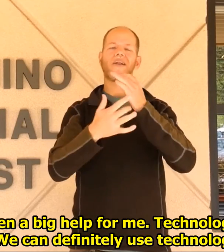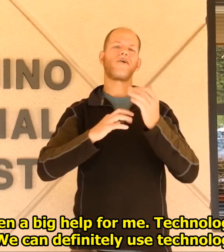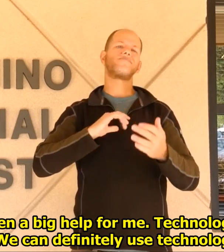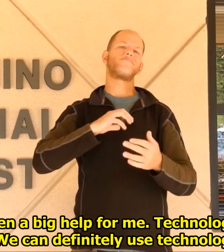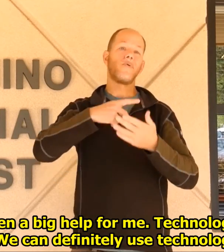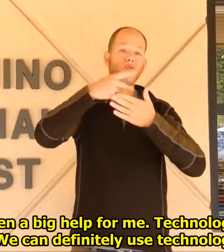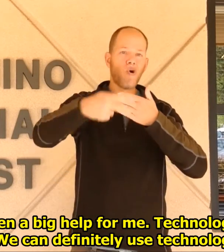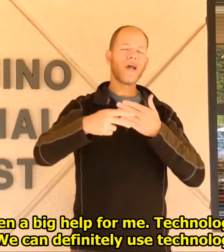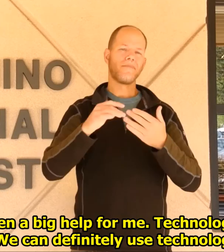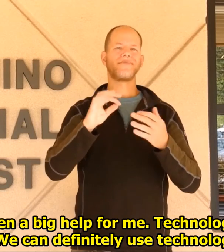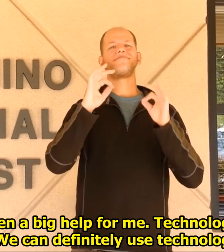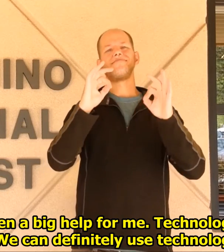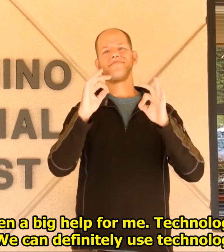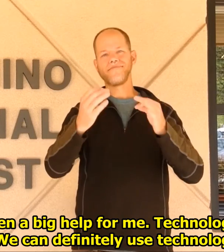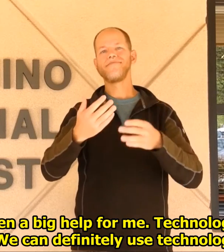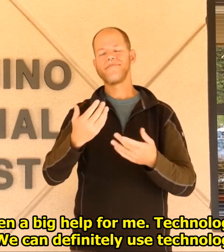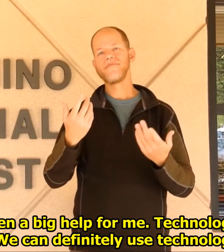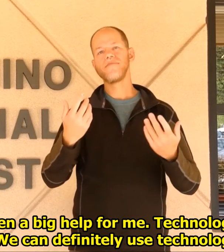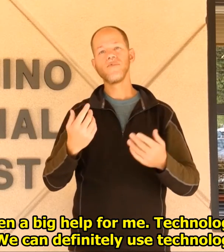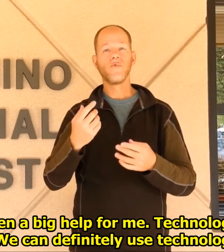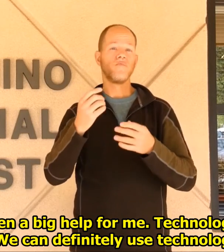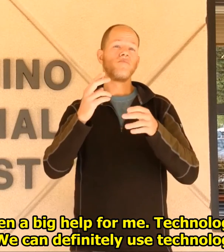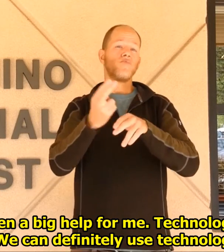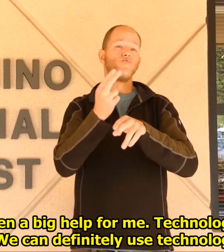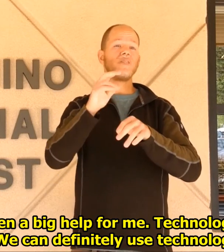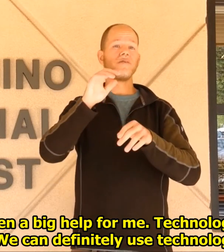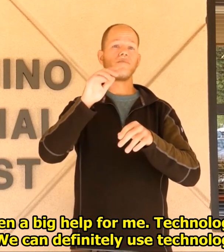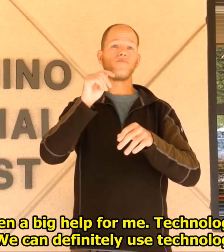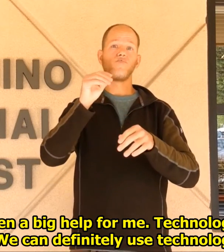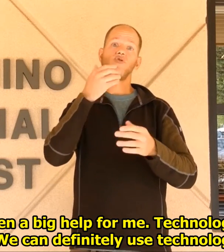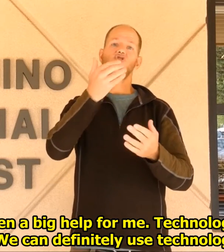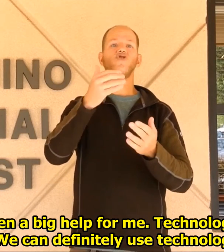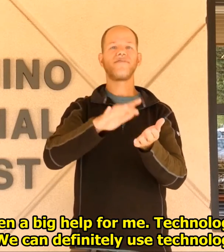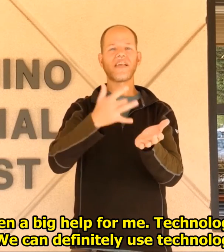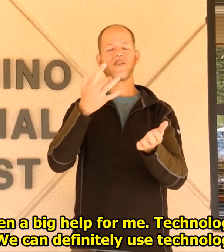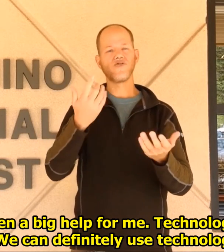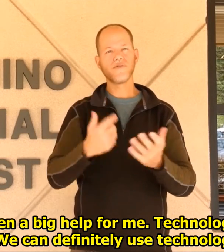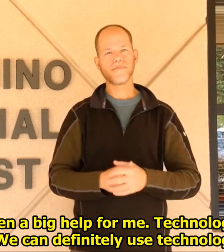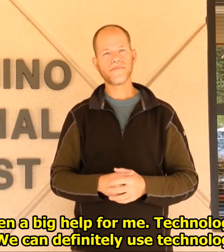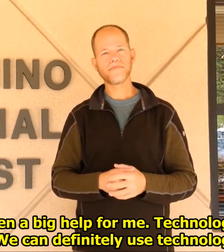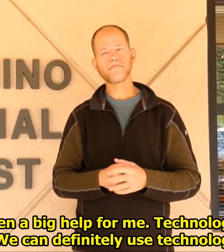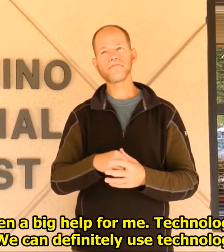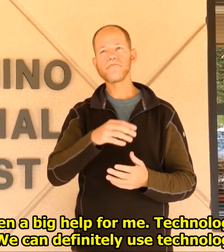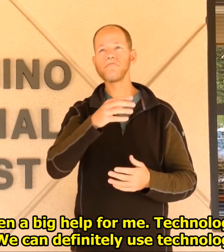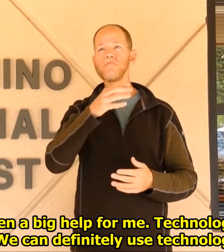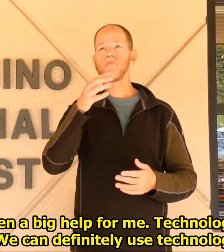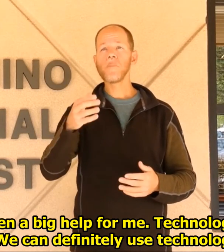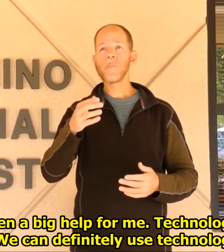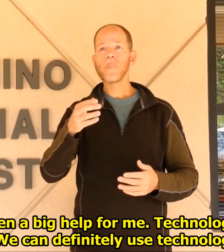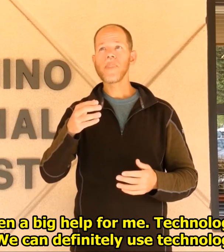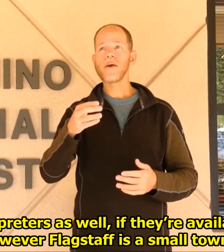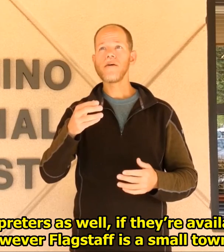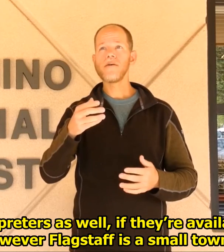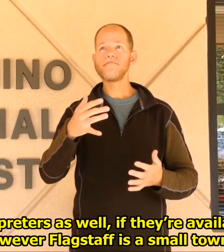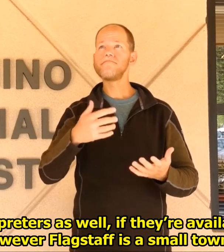them and that's been a big help for me. Technology has really been a big help. We can definitely use technology to our advantage.